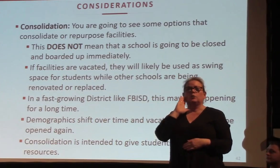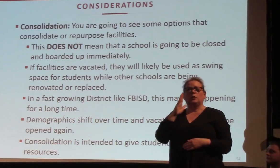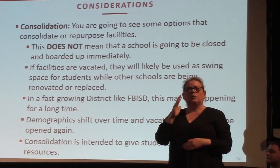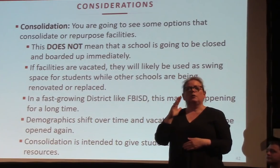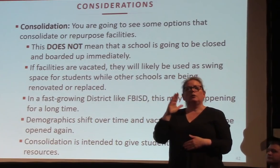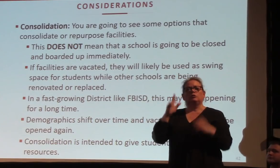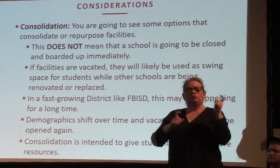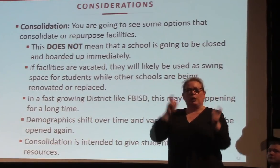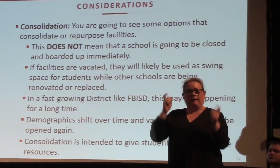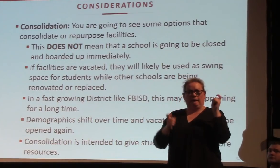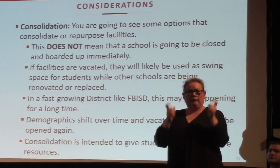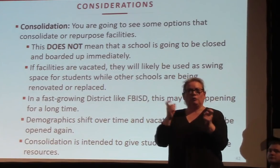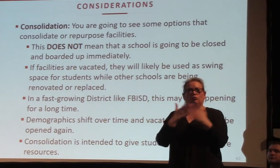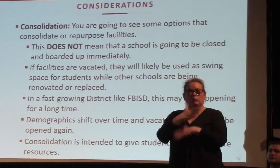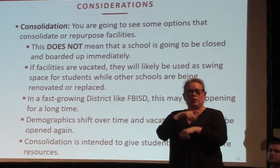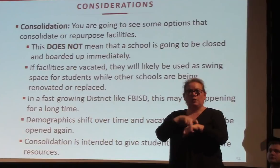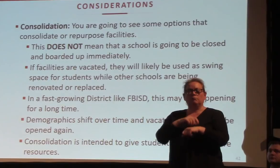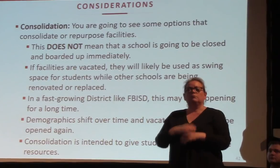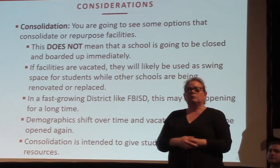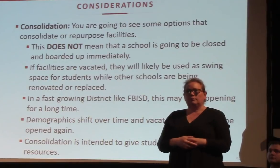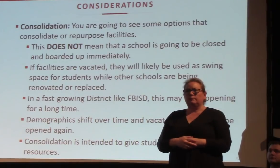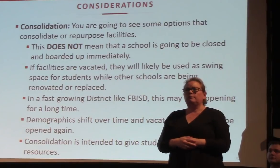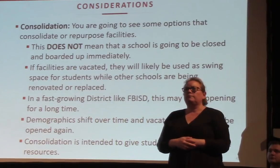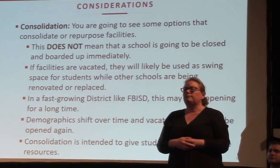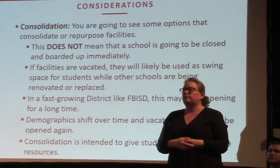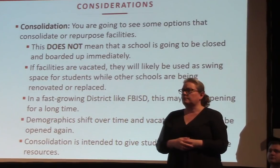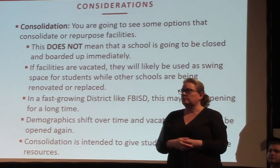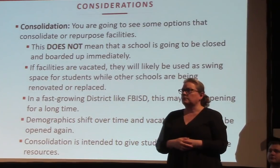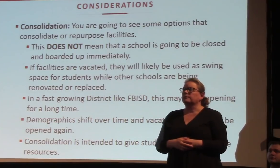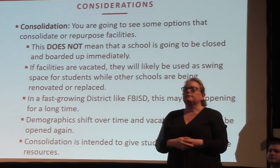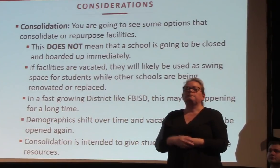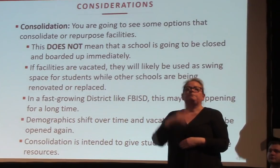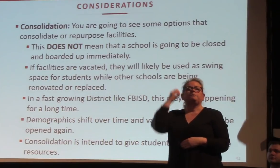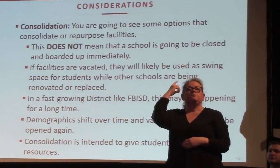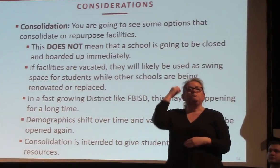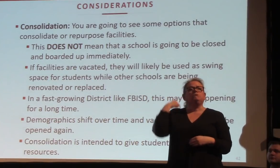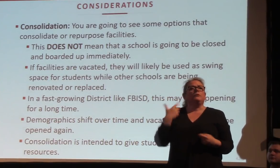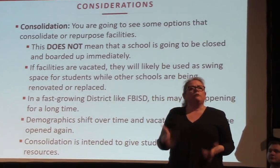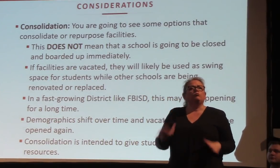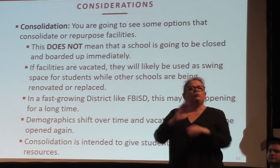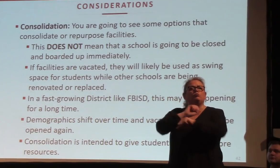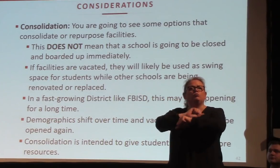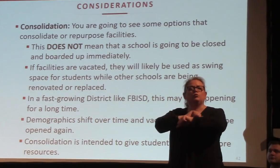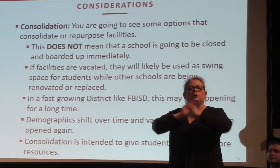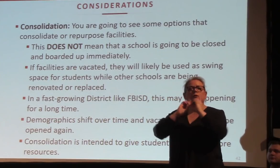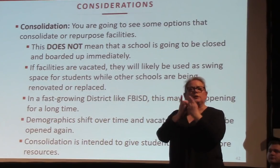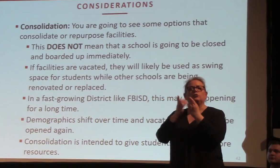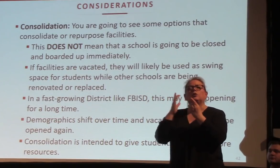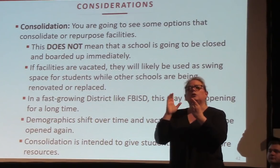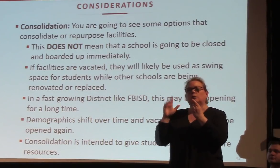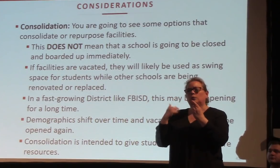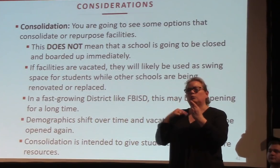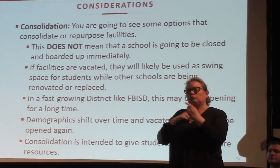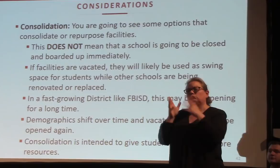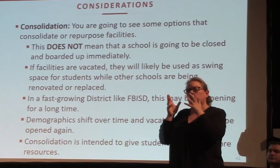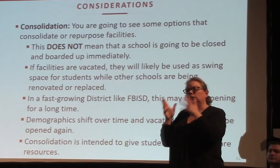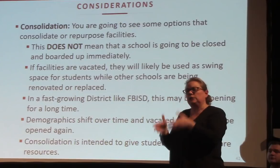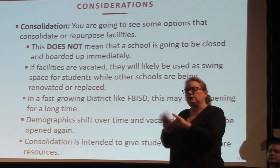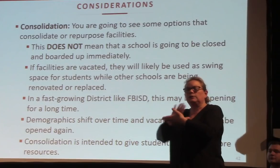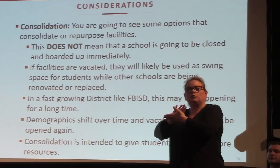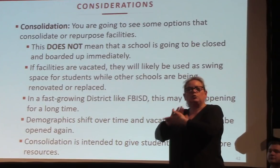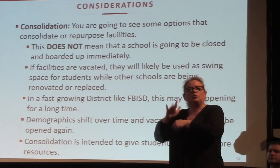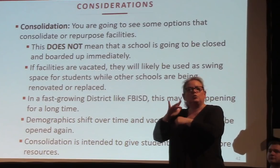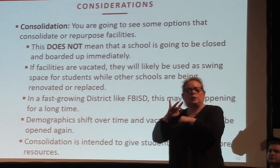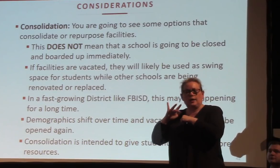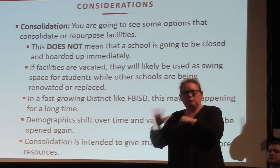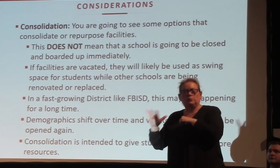I've worked in districts where we've reopened vacated facilities because those demographics have shifted. And so just because the school is consolidated doesn't mean that it